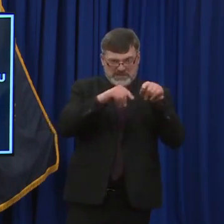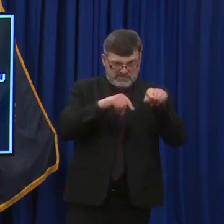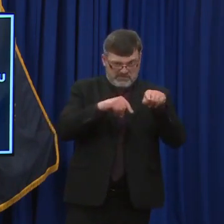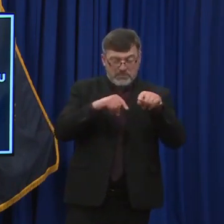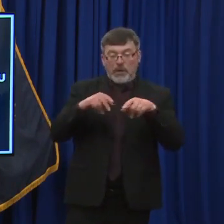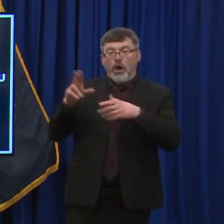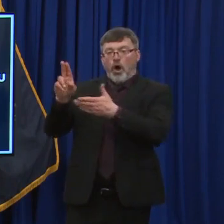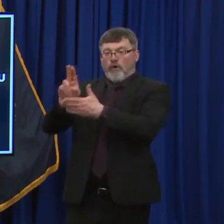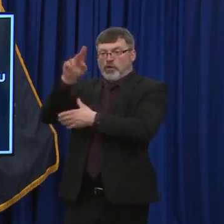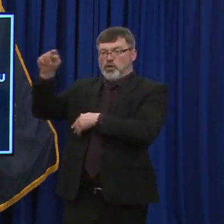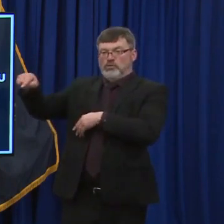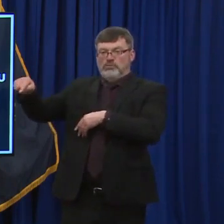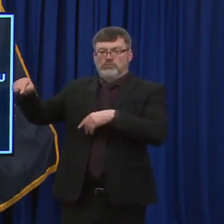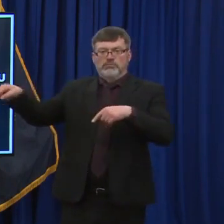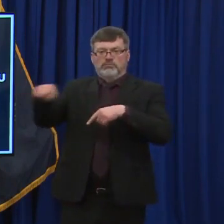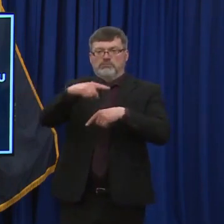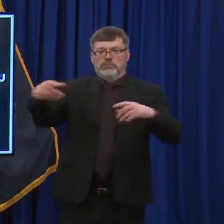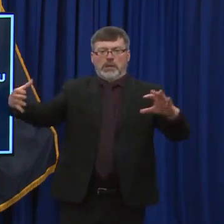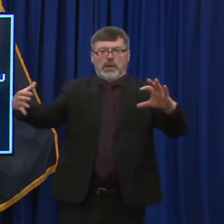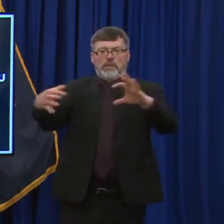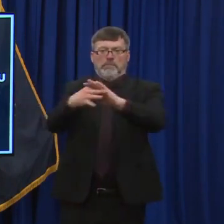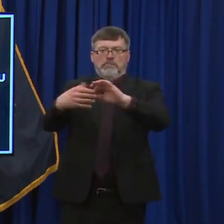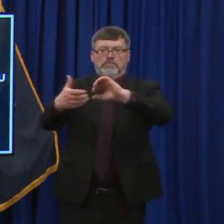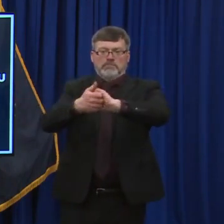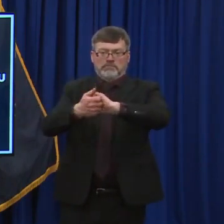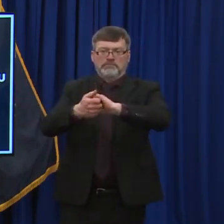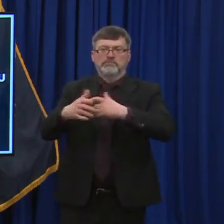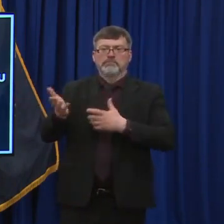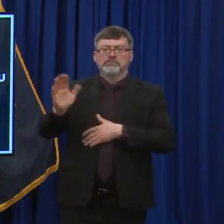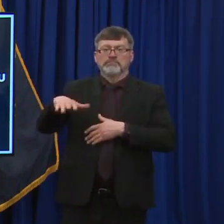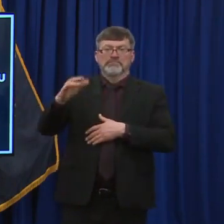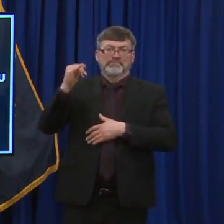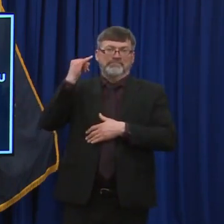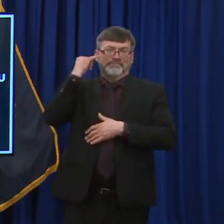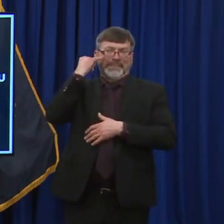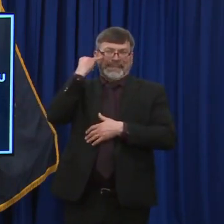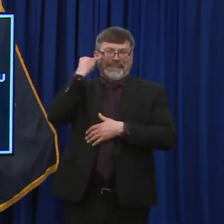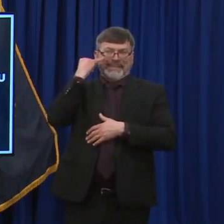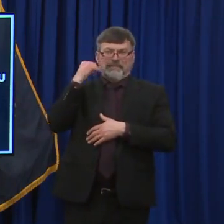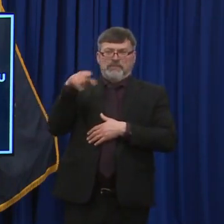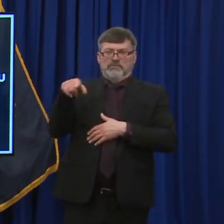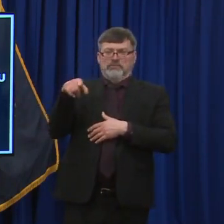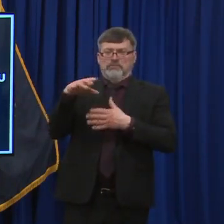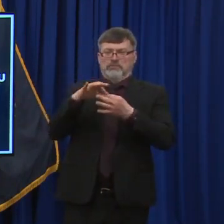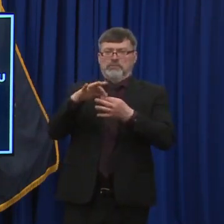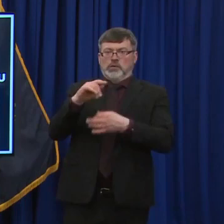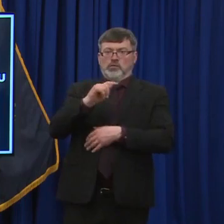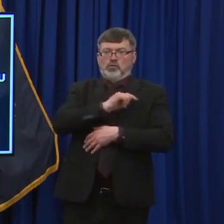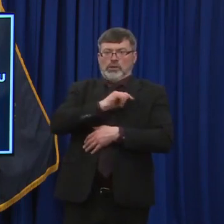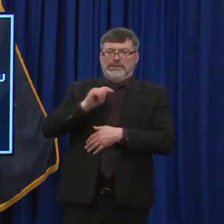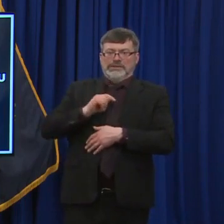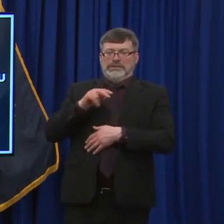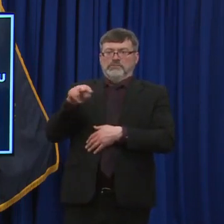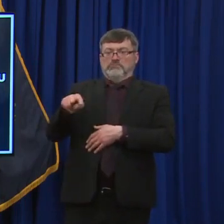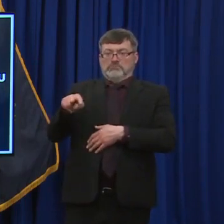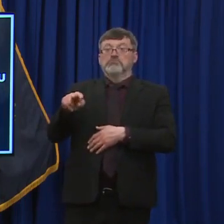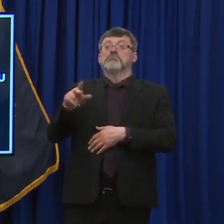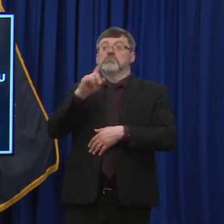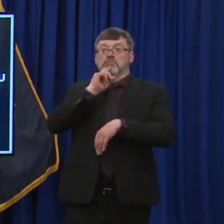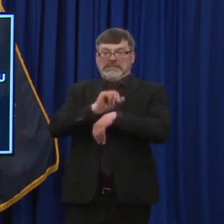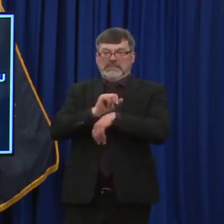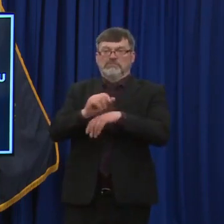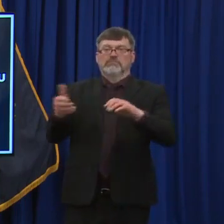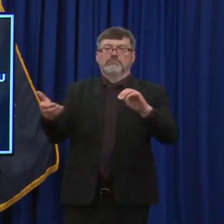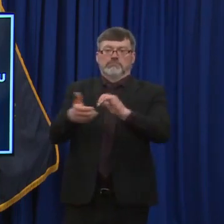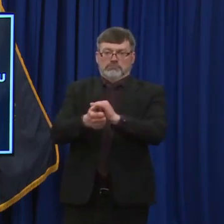said merging of the two boards and governance functions will result in a consolidation that will never negatively